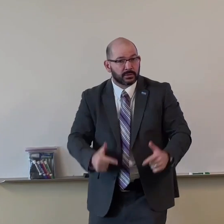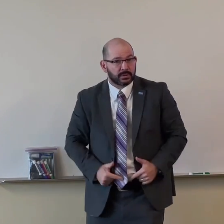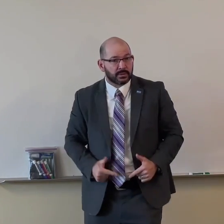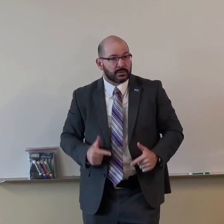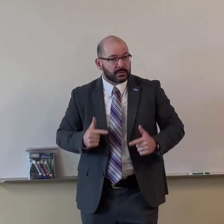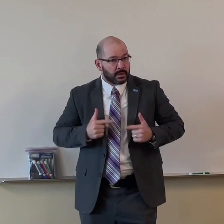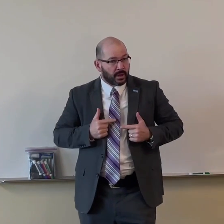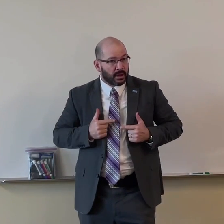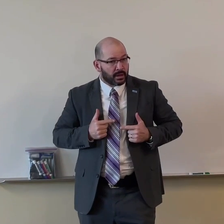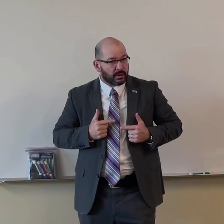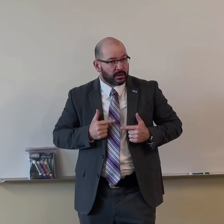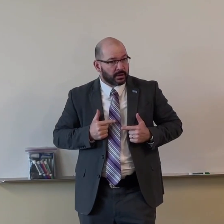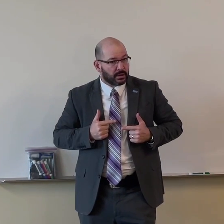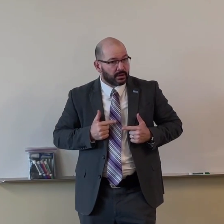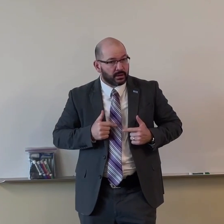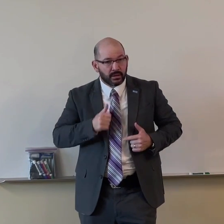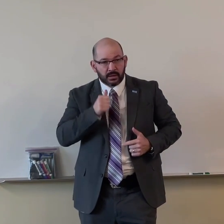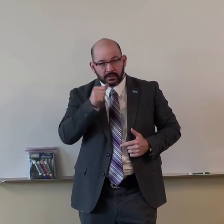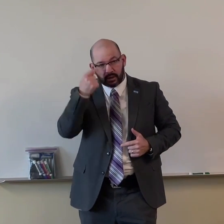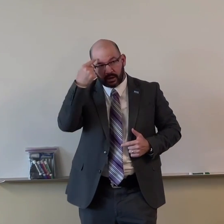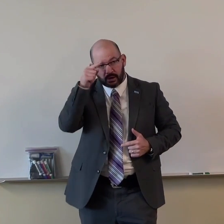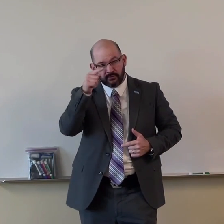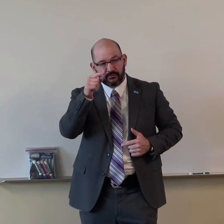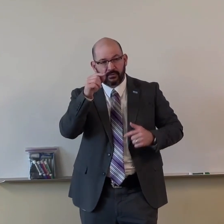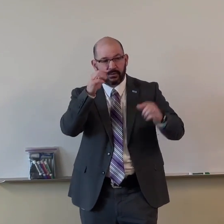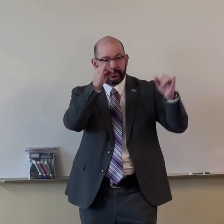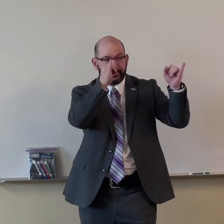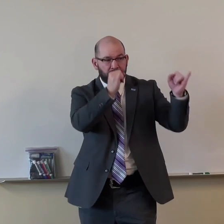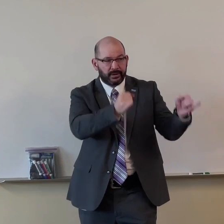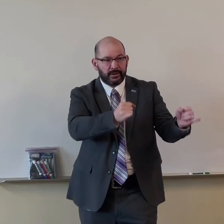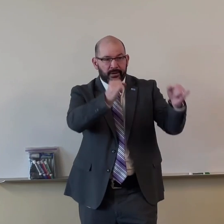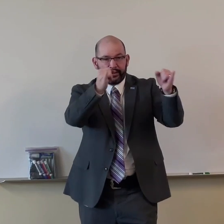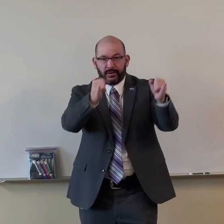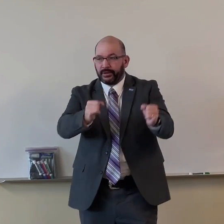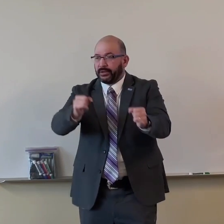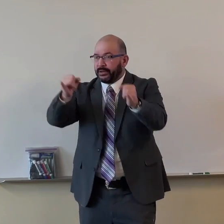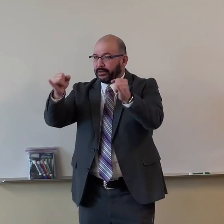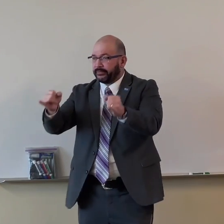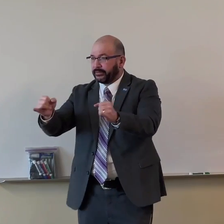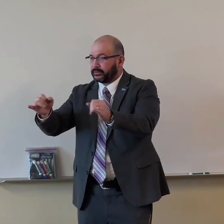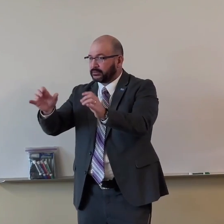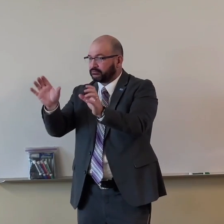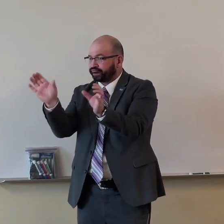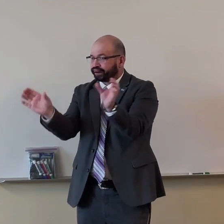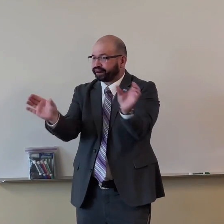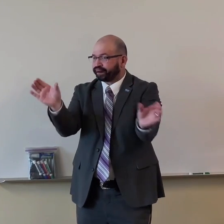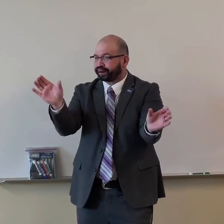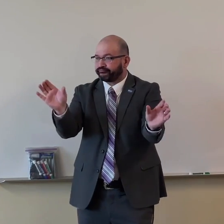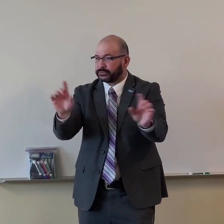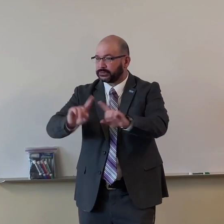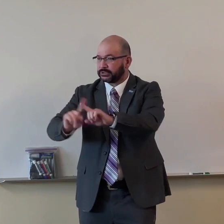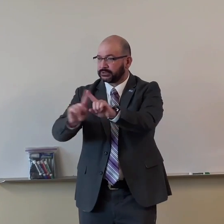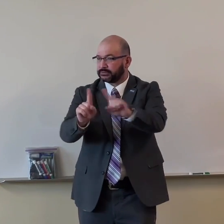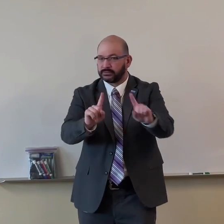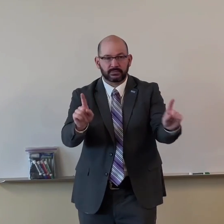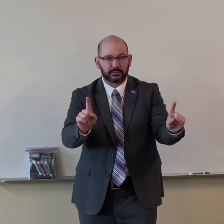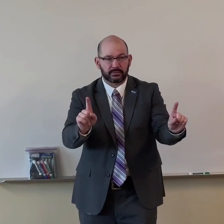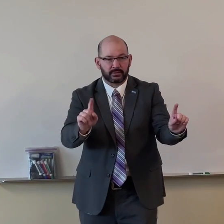Christians as we live our lives each individual fits together